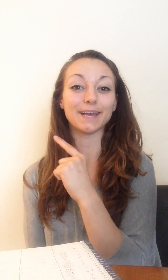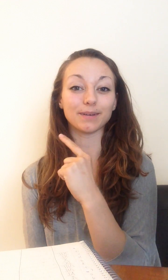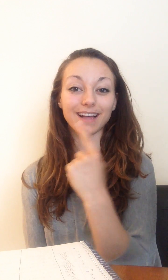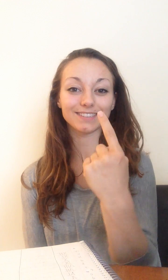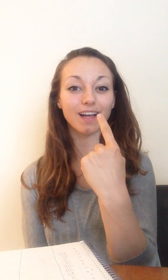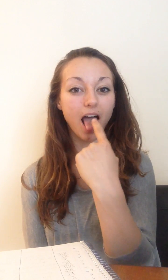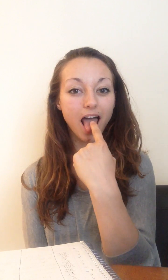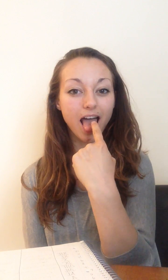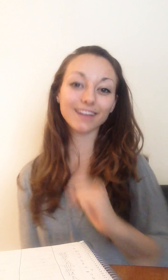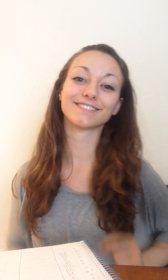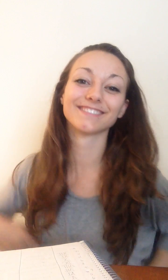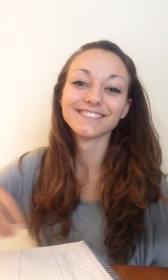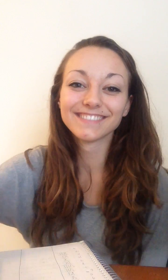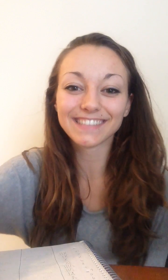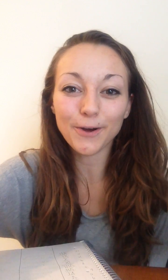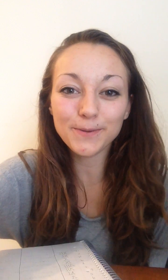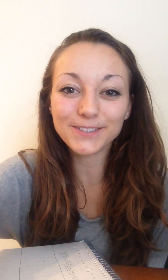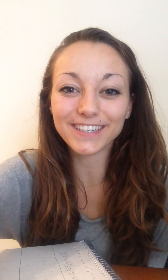hypoglossal. Hope you enjoyed.